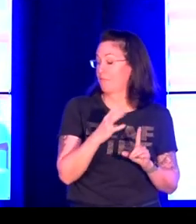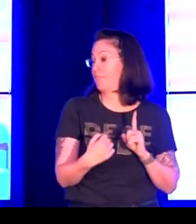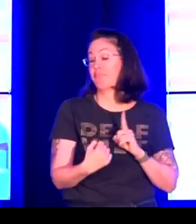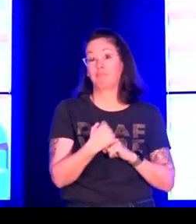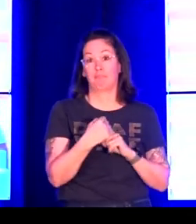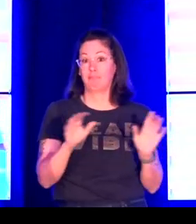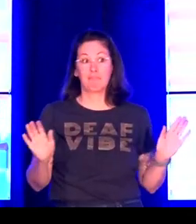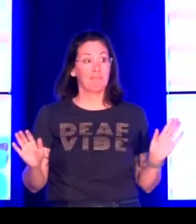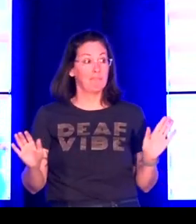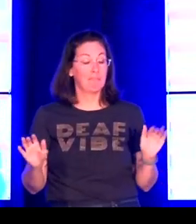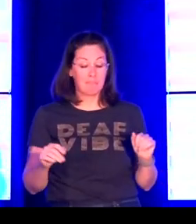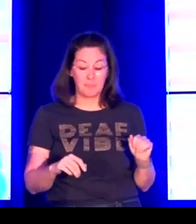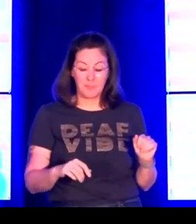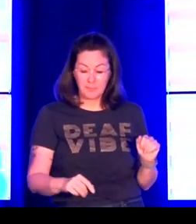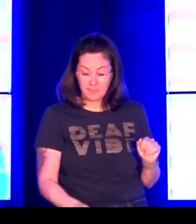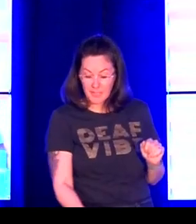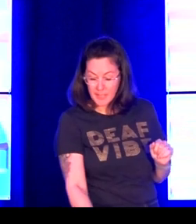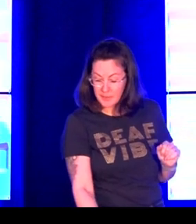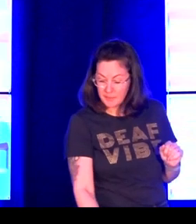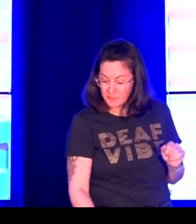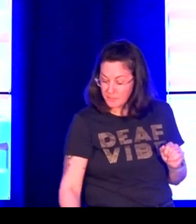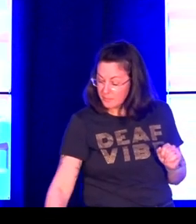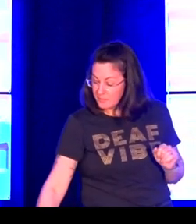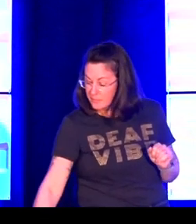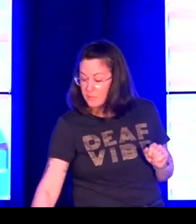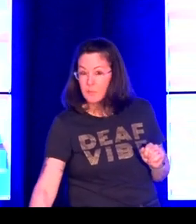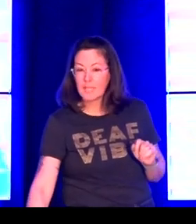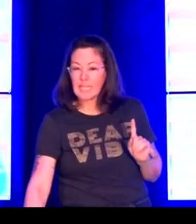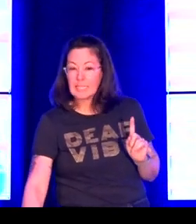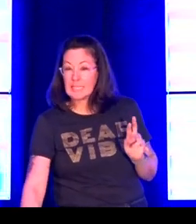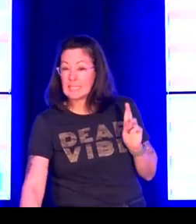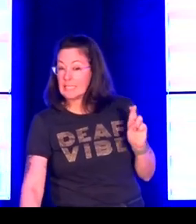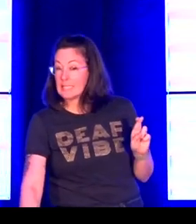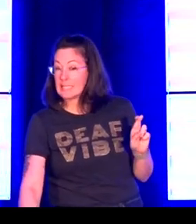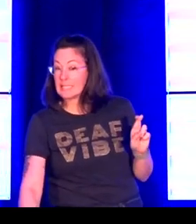So he was recognizing the categories, but recognizing them in his own way.